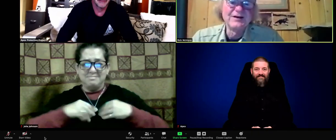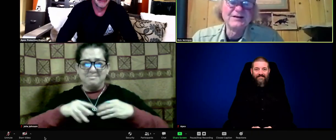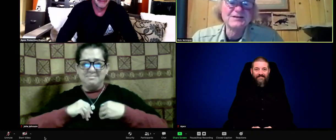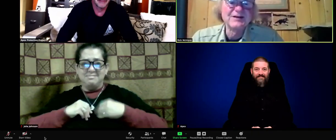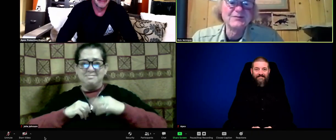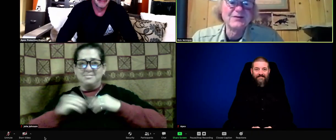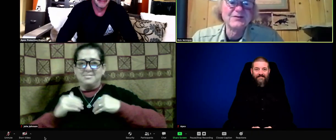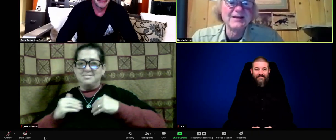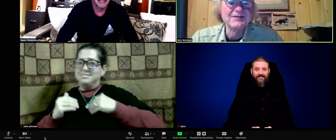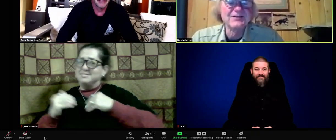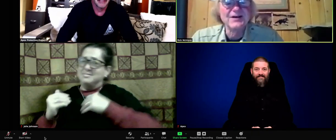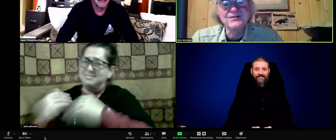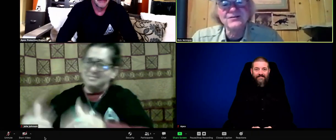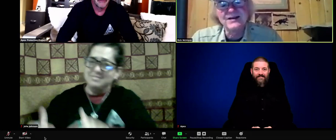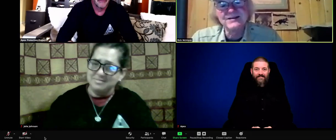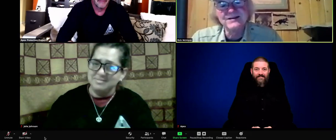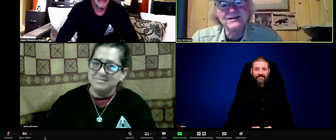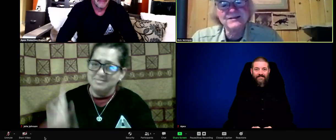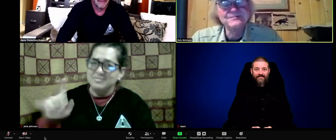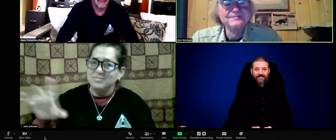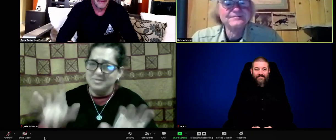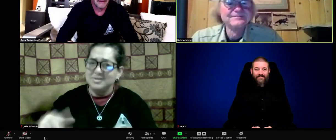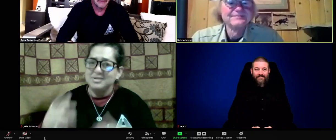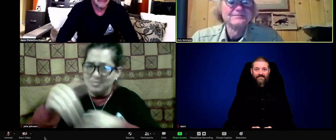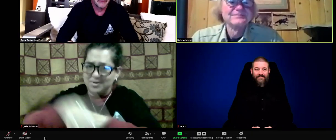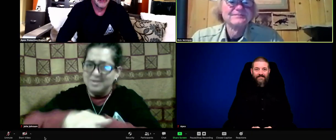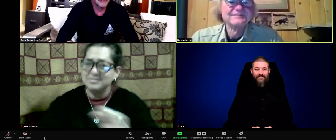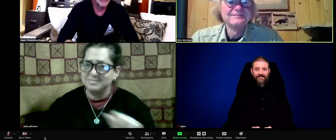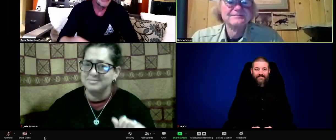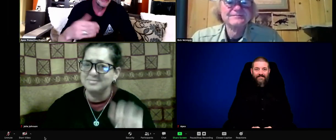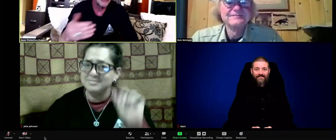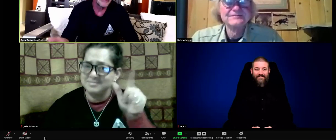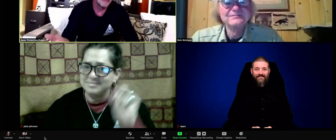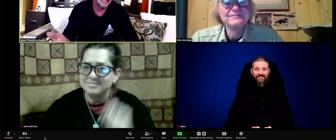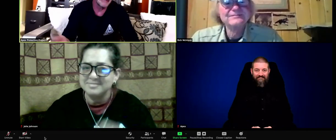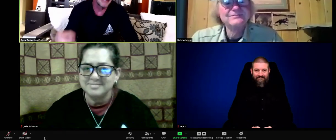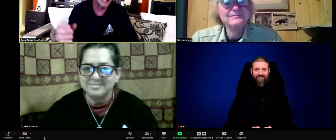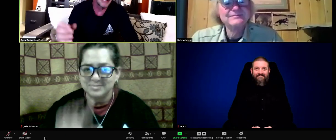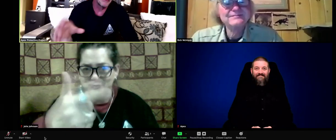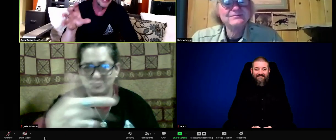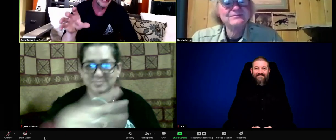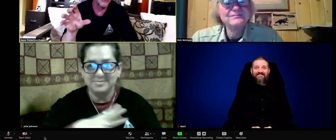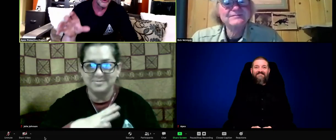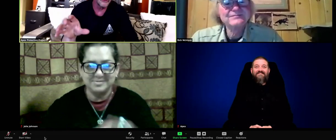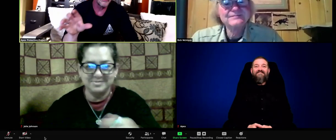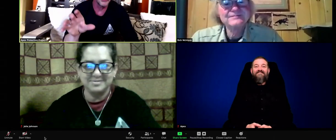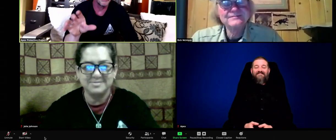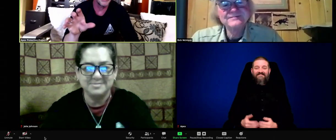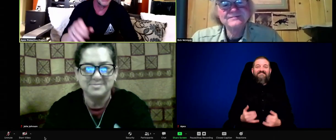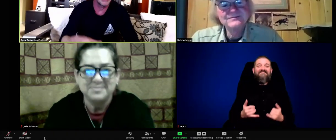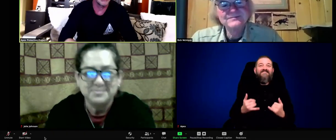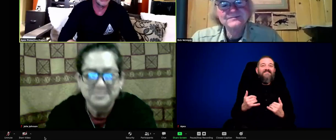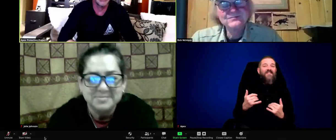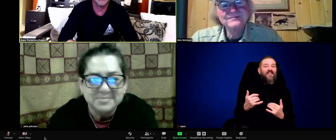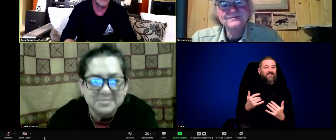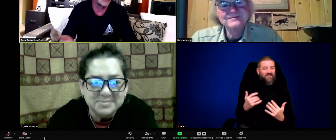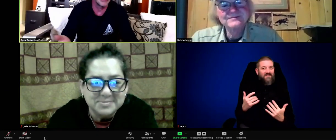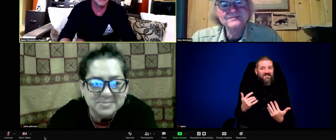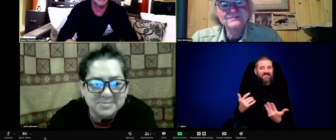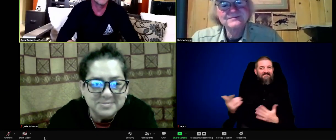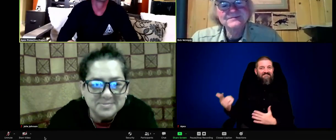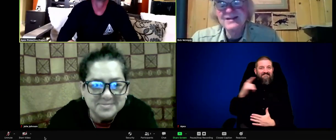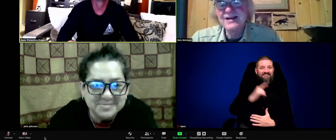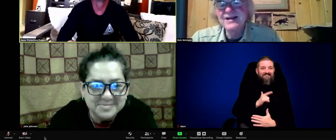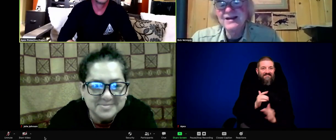cat, you know, that's kind of an insult. Yeah. And we complain to Amazon, but they won't listen to us.